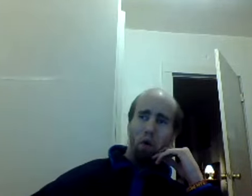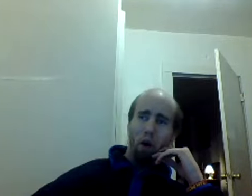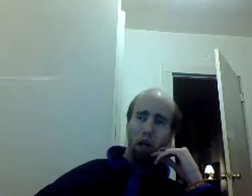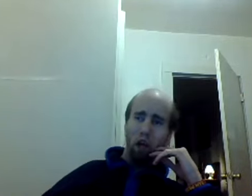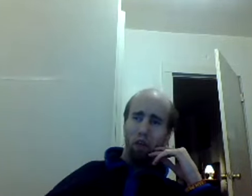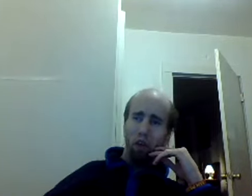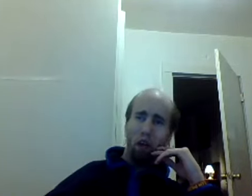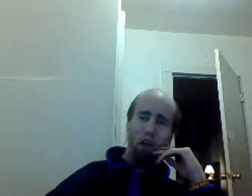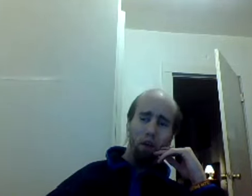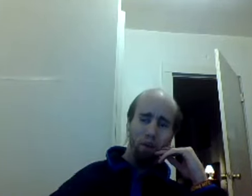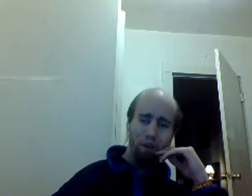but like I said